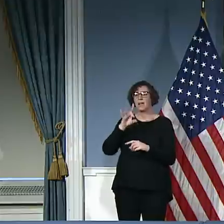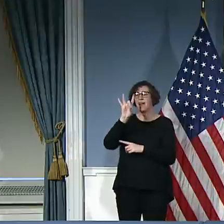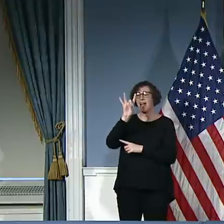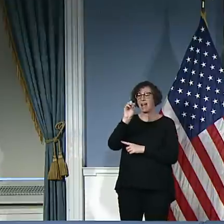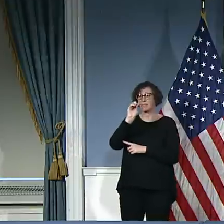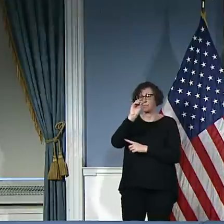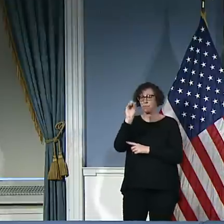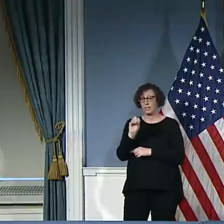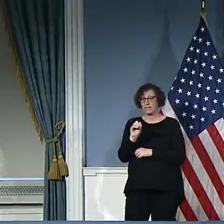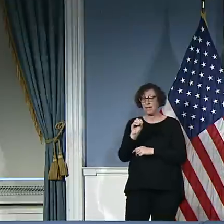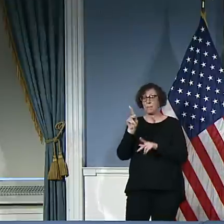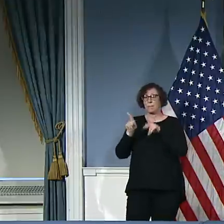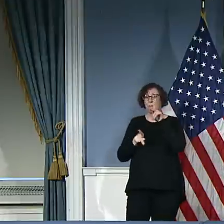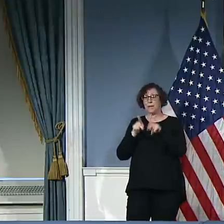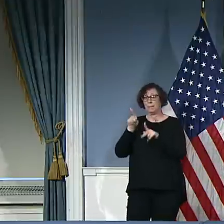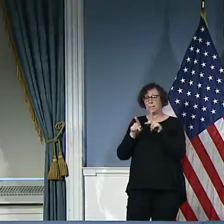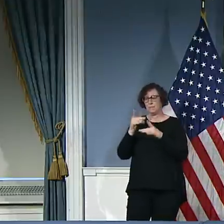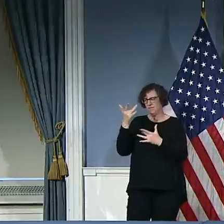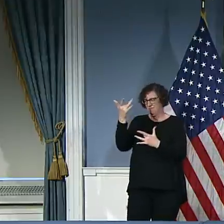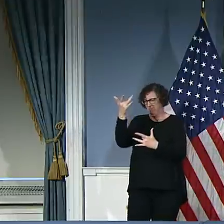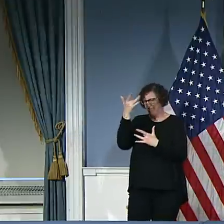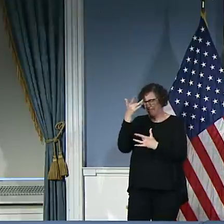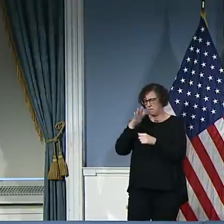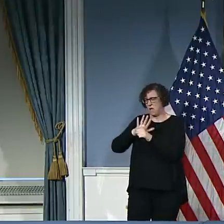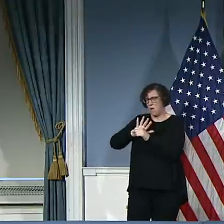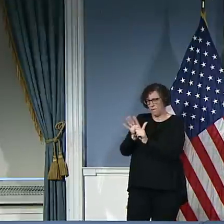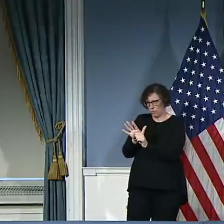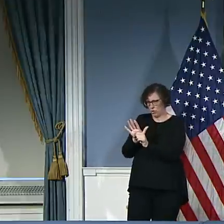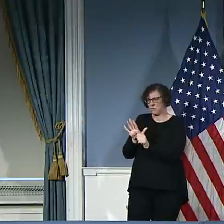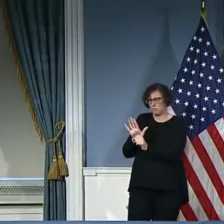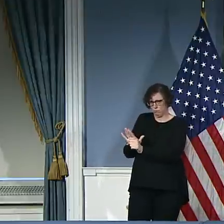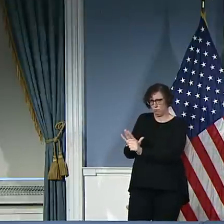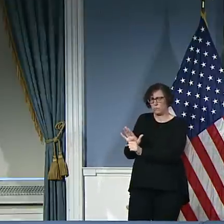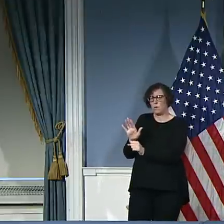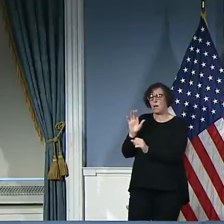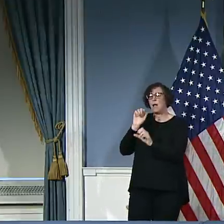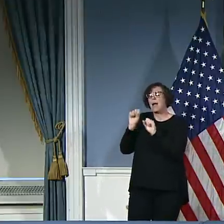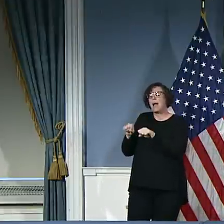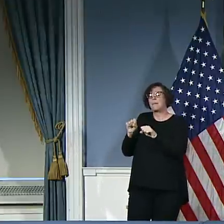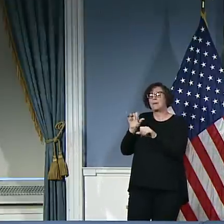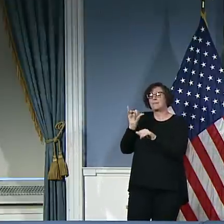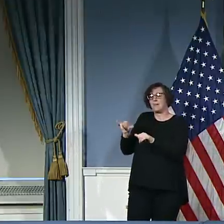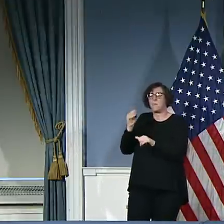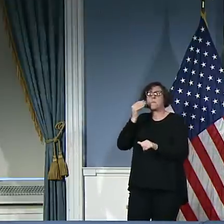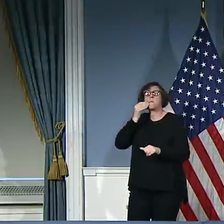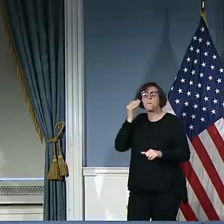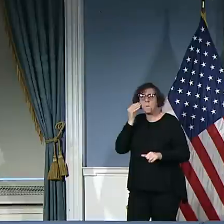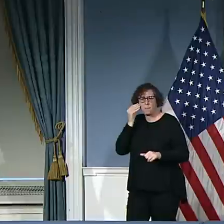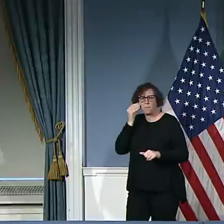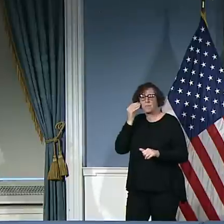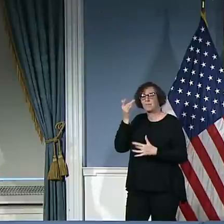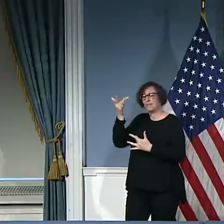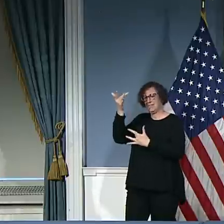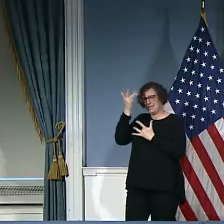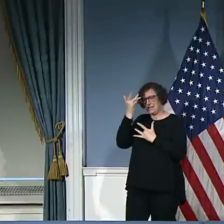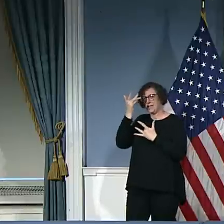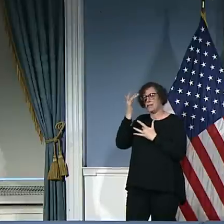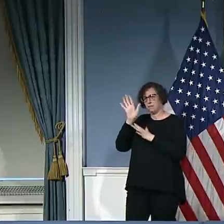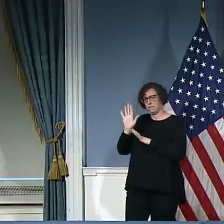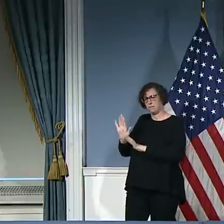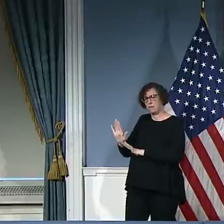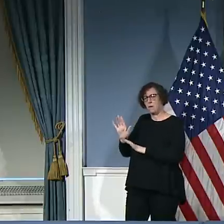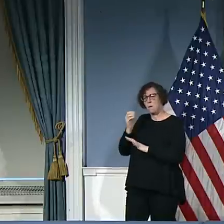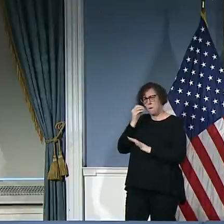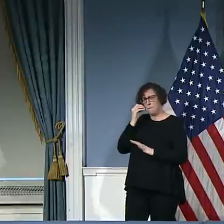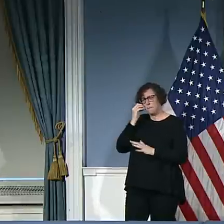COVID will be able to ride it out at home for three or four days. And if they're not, and excuse me, seven to 10 days. And if they're not